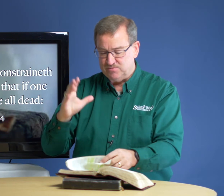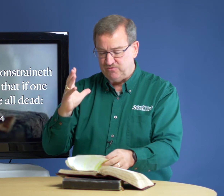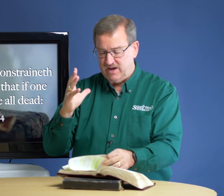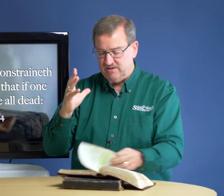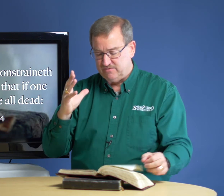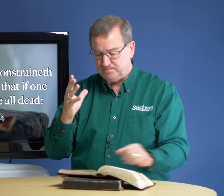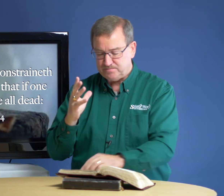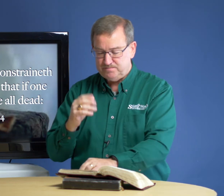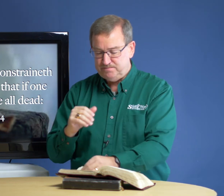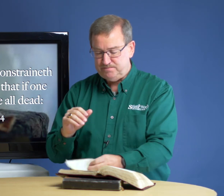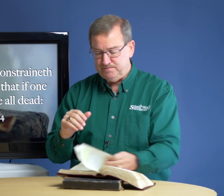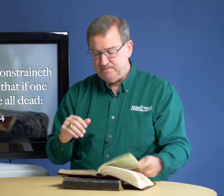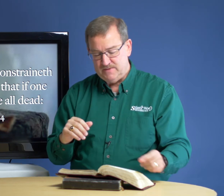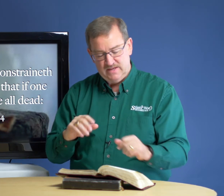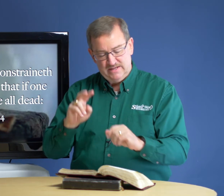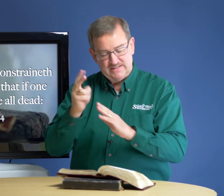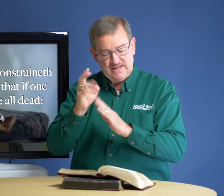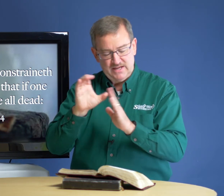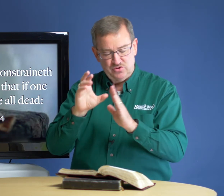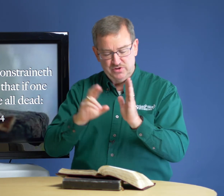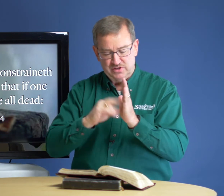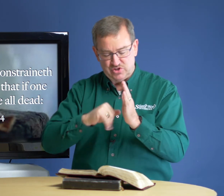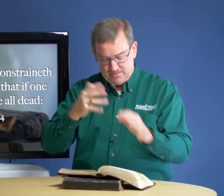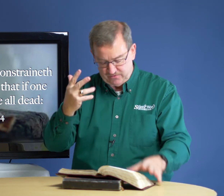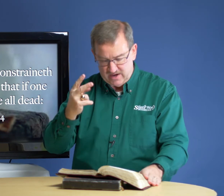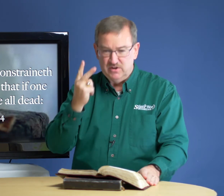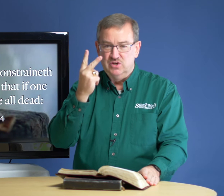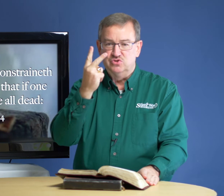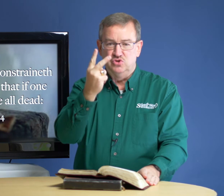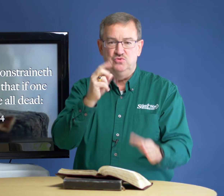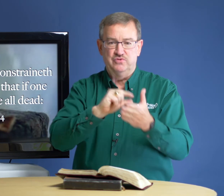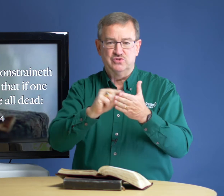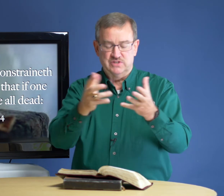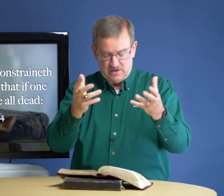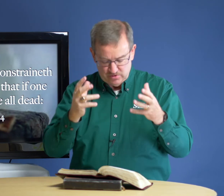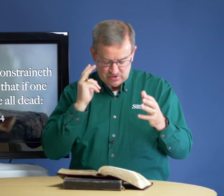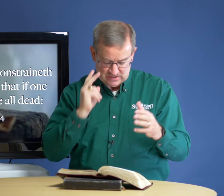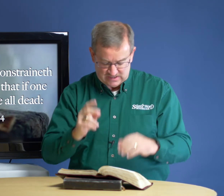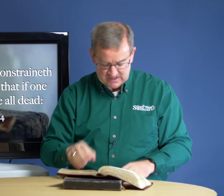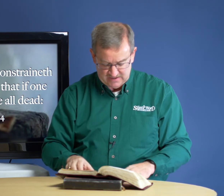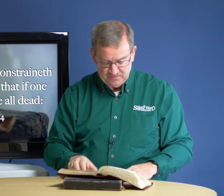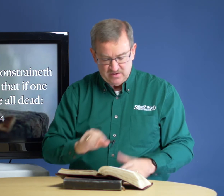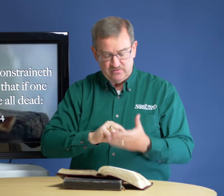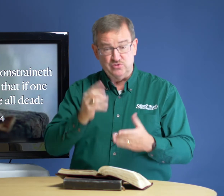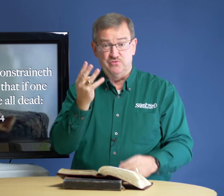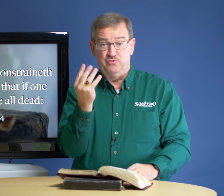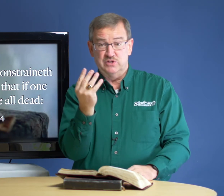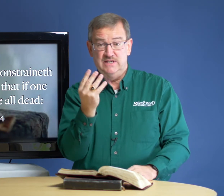5. 2 Corinthians chapter 5. Two verses that I want you to see, verse 14